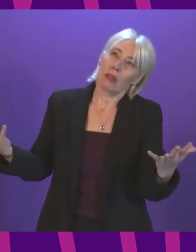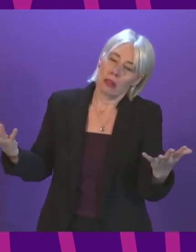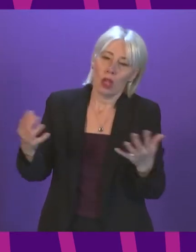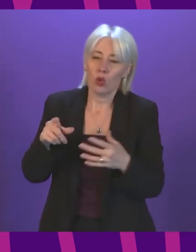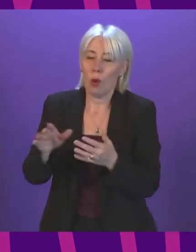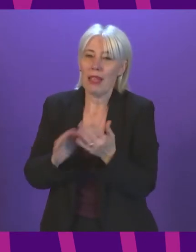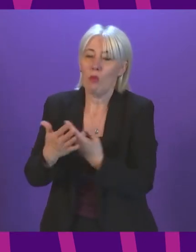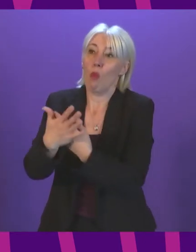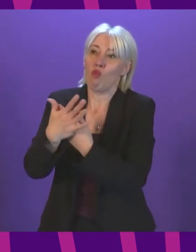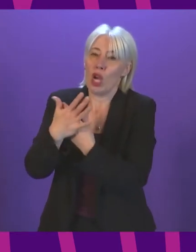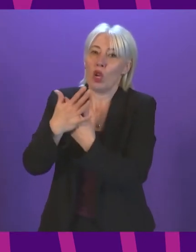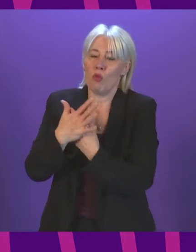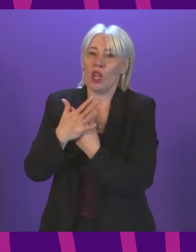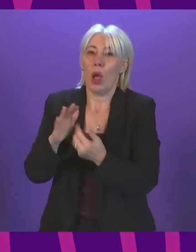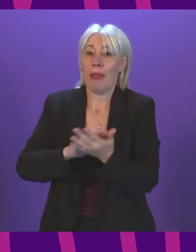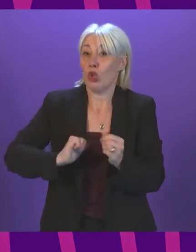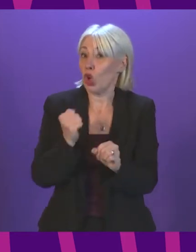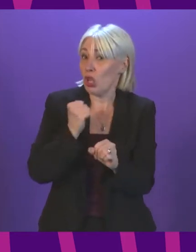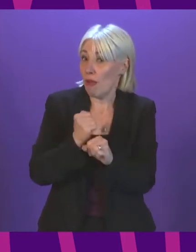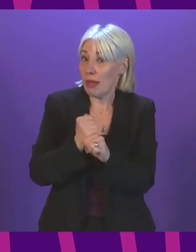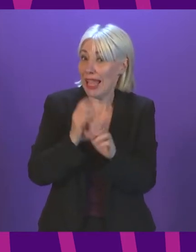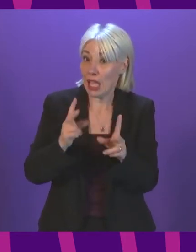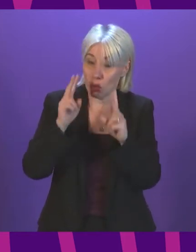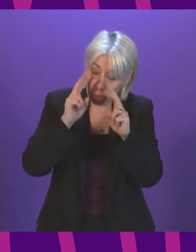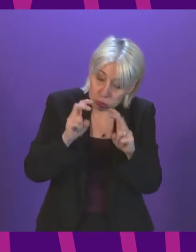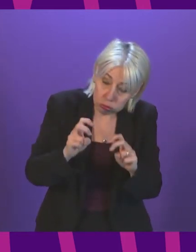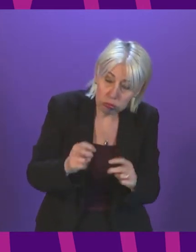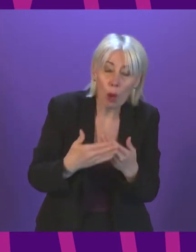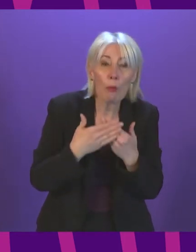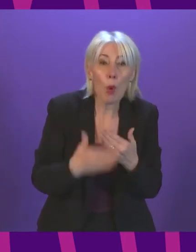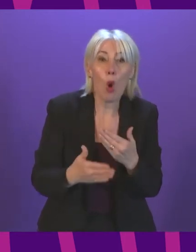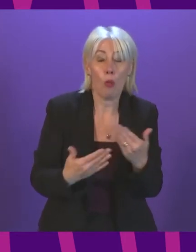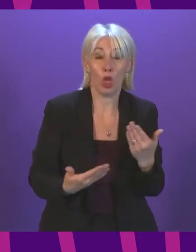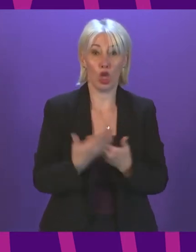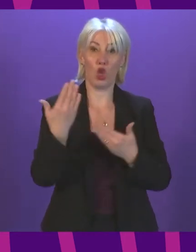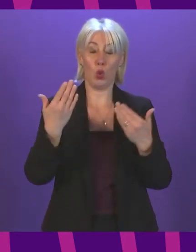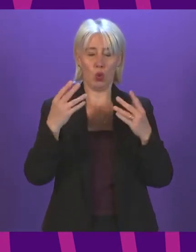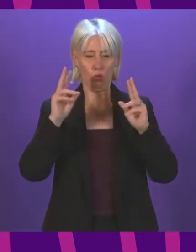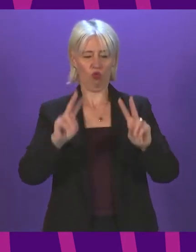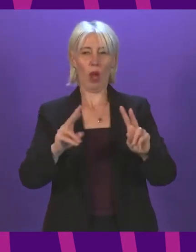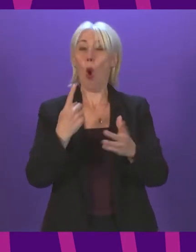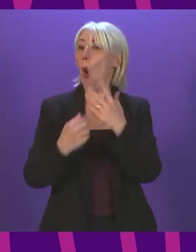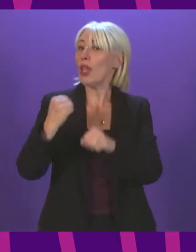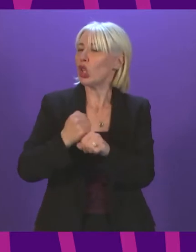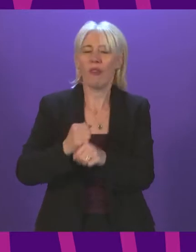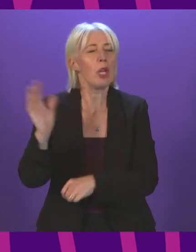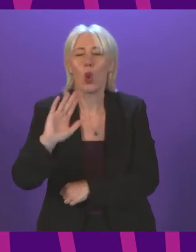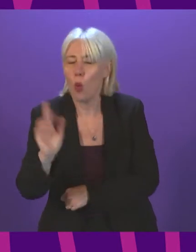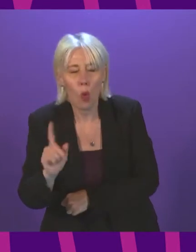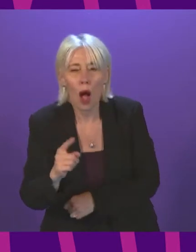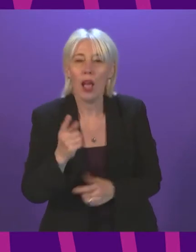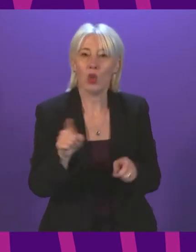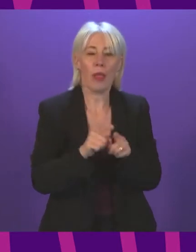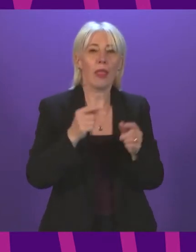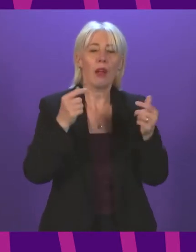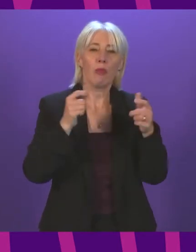as the pressures can build up, it is up to the Scottish Government to make sure that we do look at this afresh. Although it is not just down to the Scottish Government. We have to, of course, listen